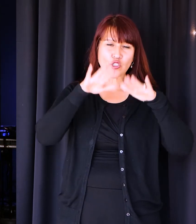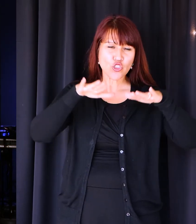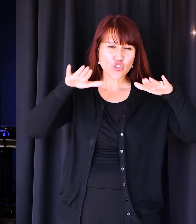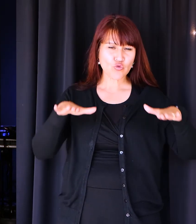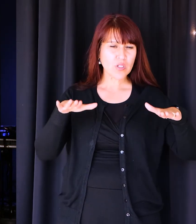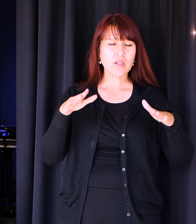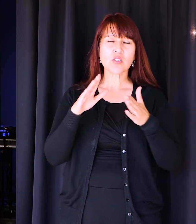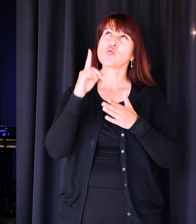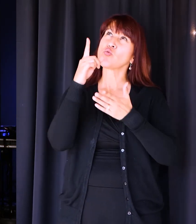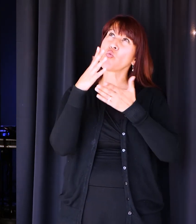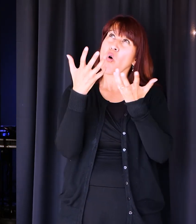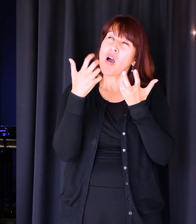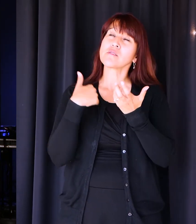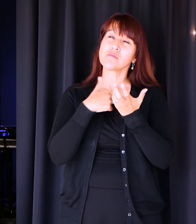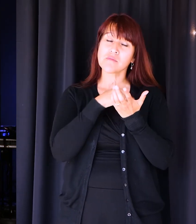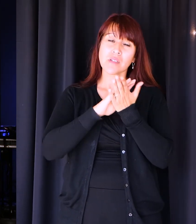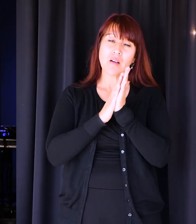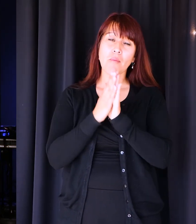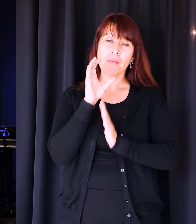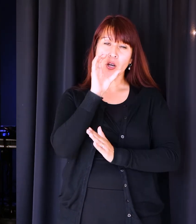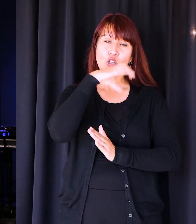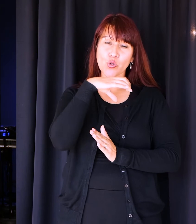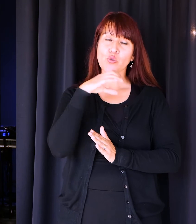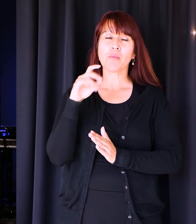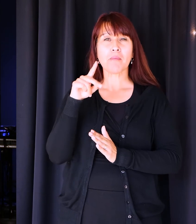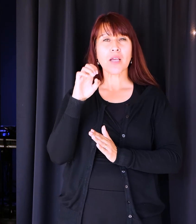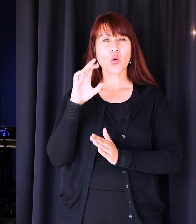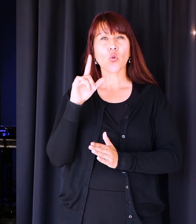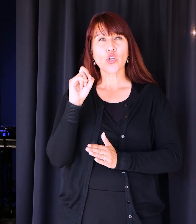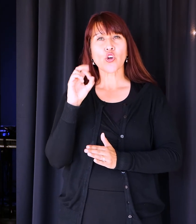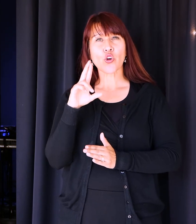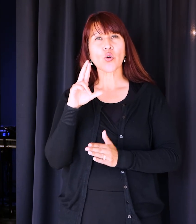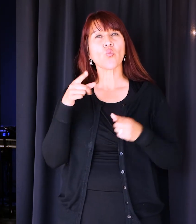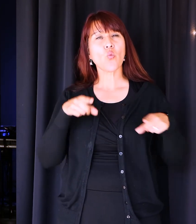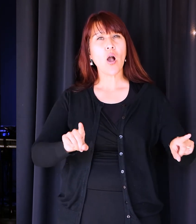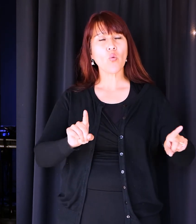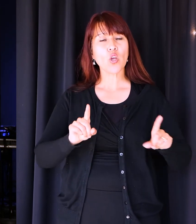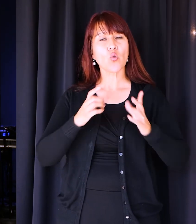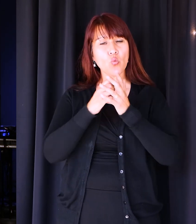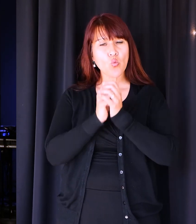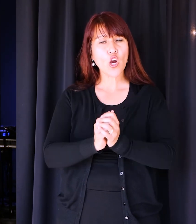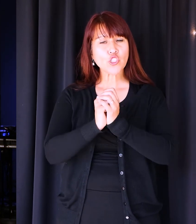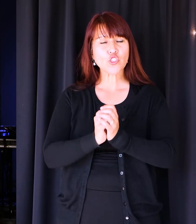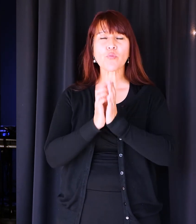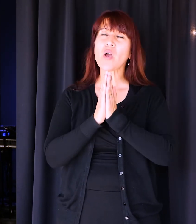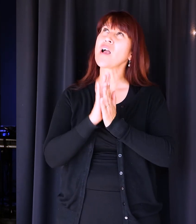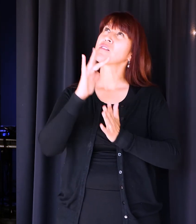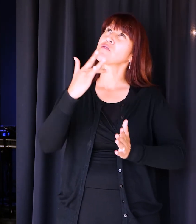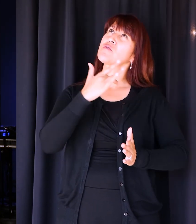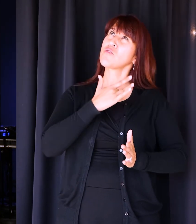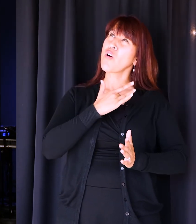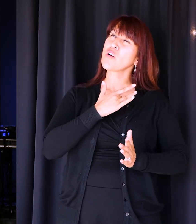to be peculiar. So Lord, in these next few moments as we worship and as we pray, will you speak to our hearts?